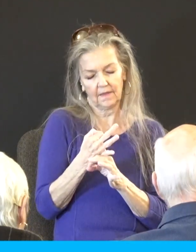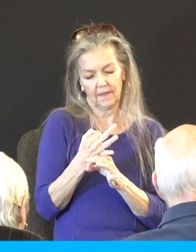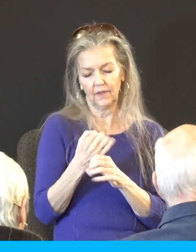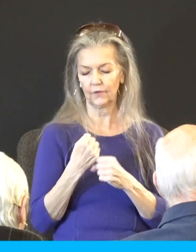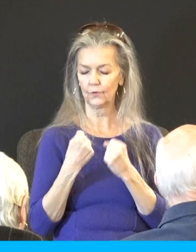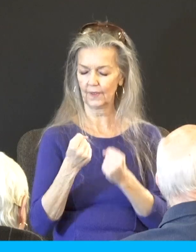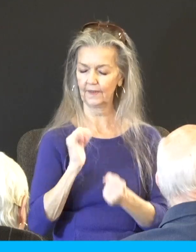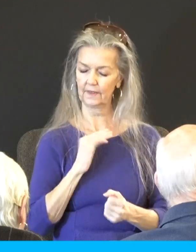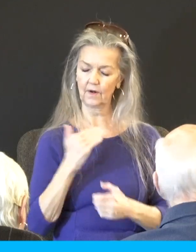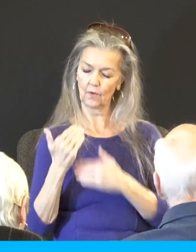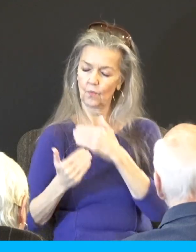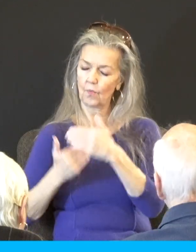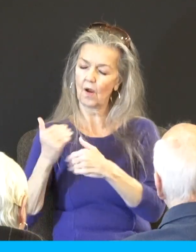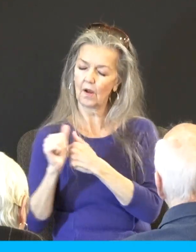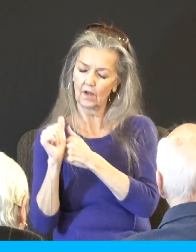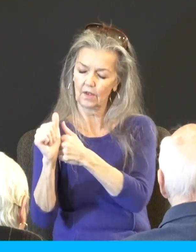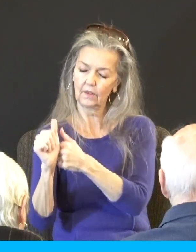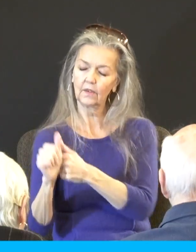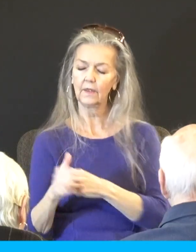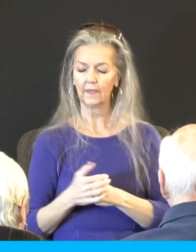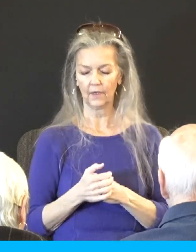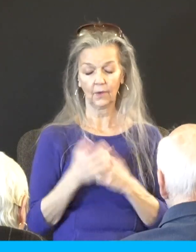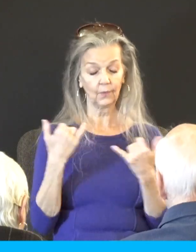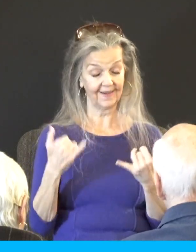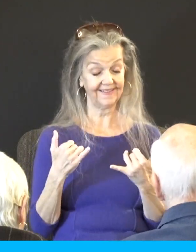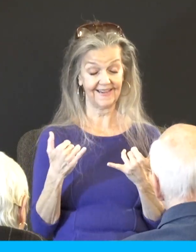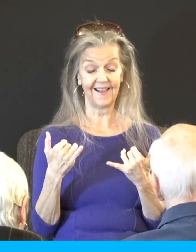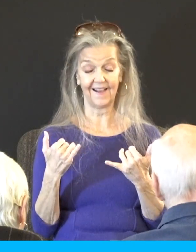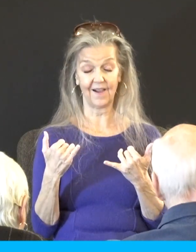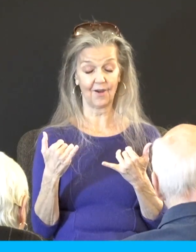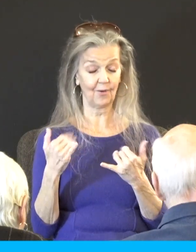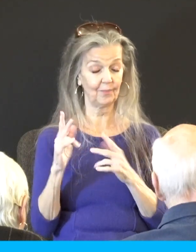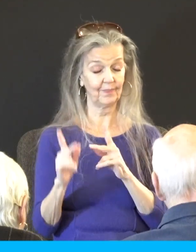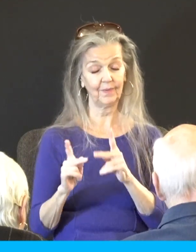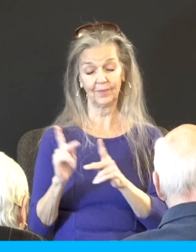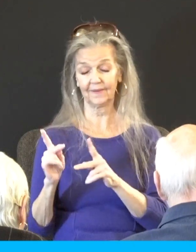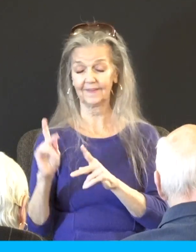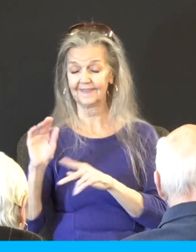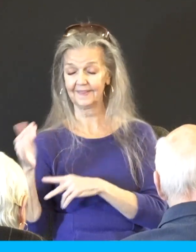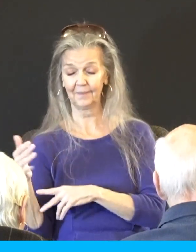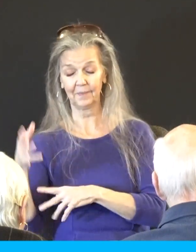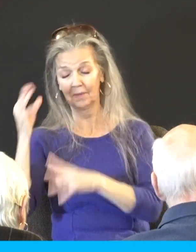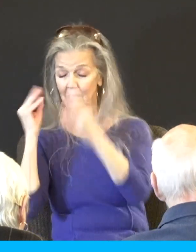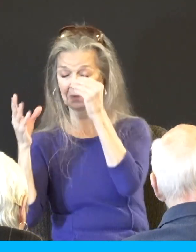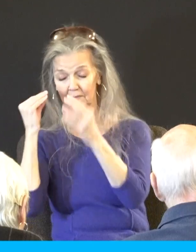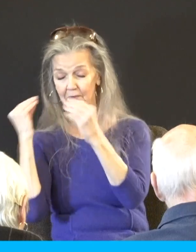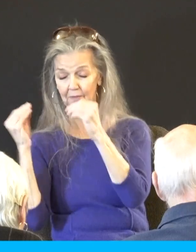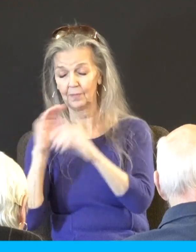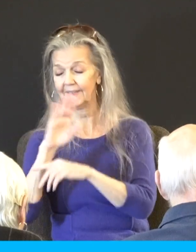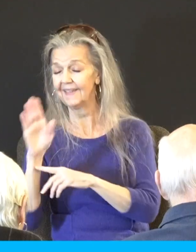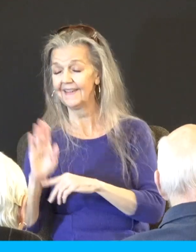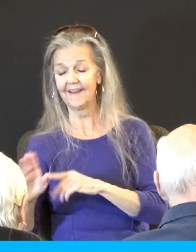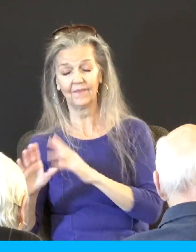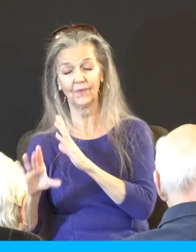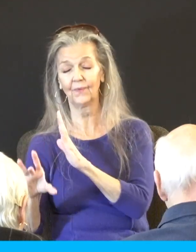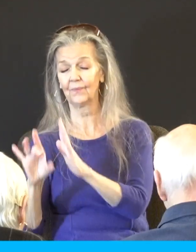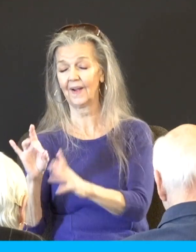as we're in the midst of a generation that really is ever learning but never coming to the knowledge of the truth, that Lord, it would strengthen